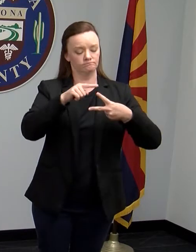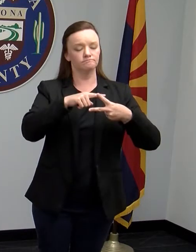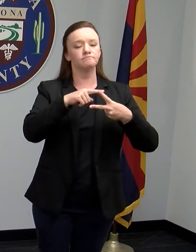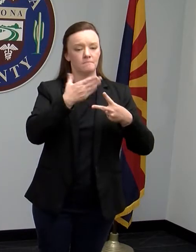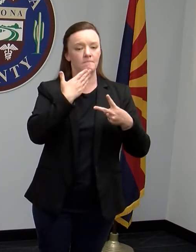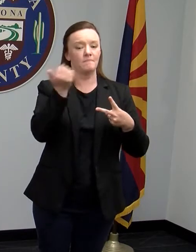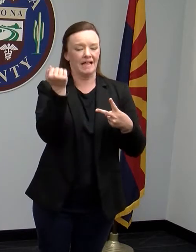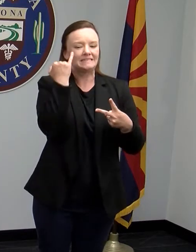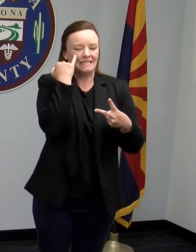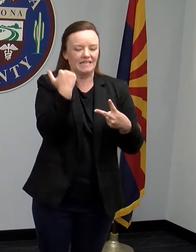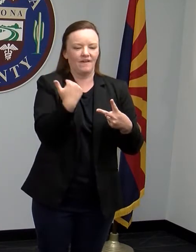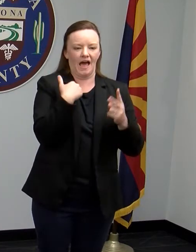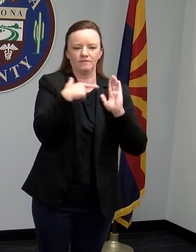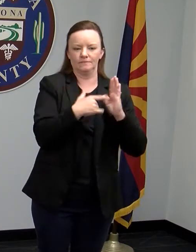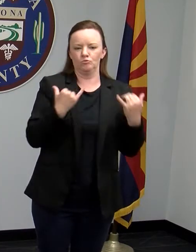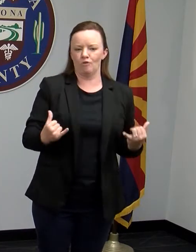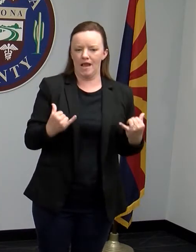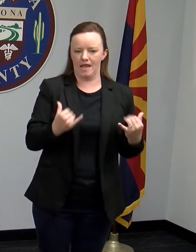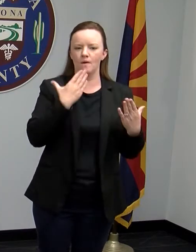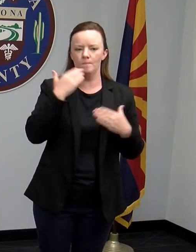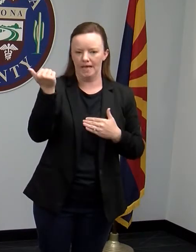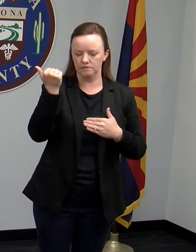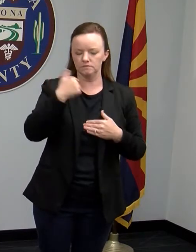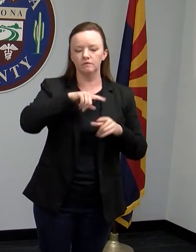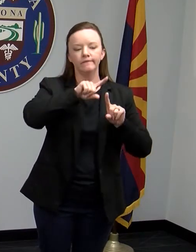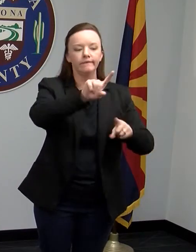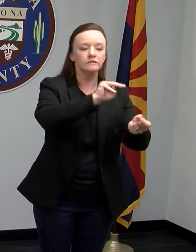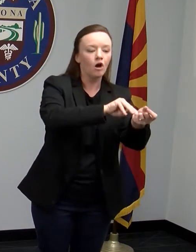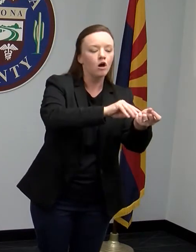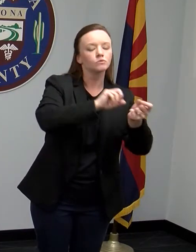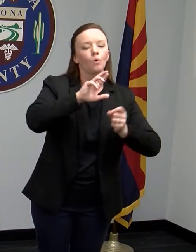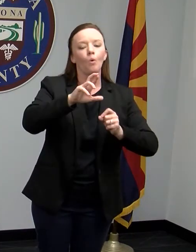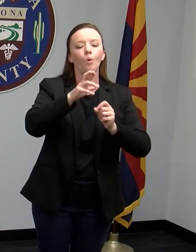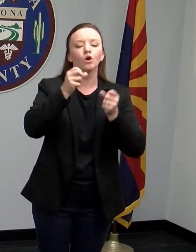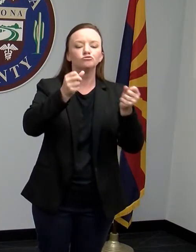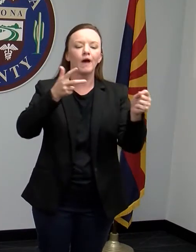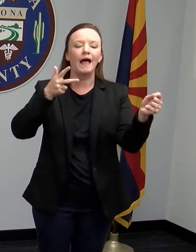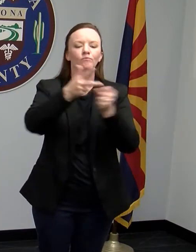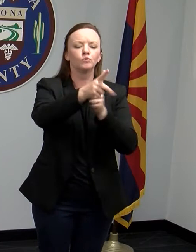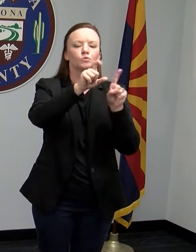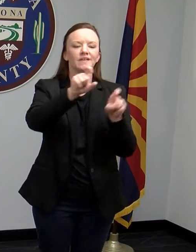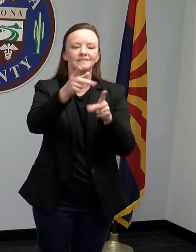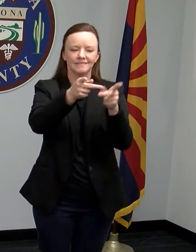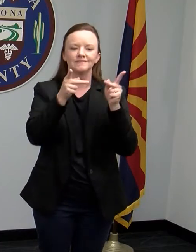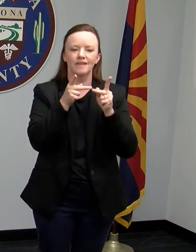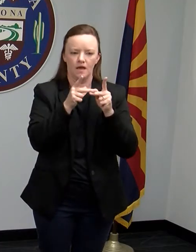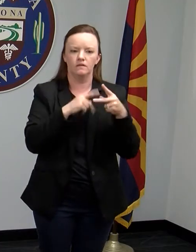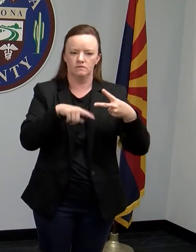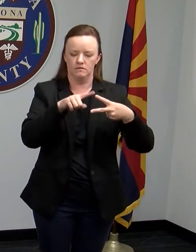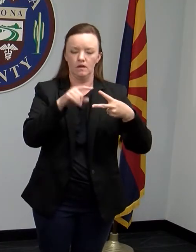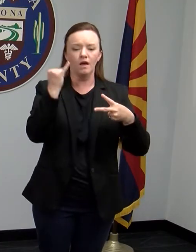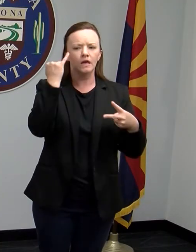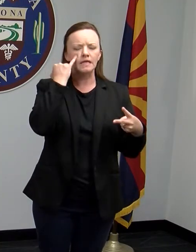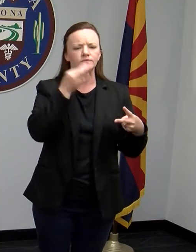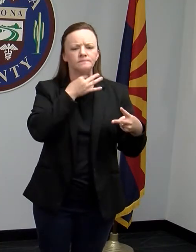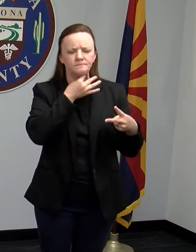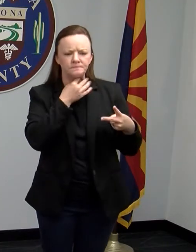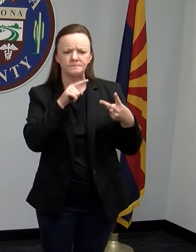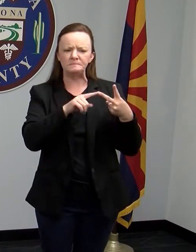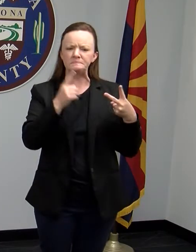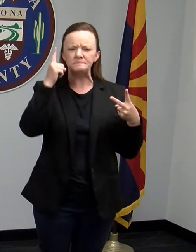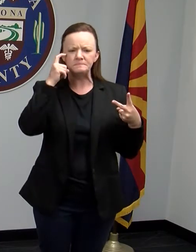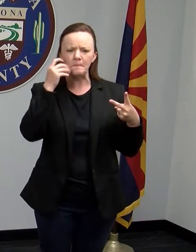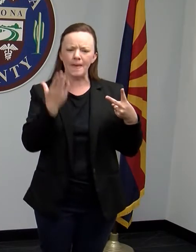provider or at a drive-through testing site. If you are curious about whether you had COVID-19 in the